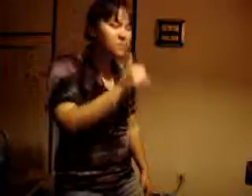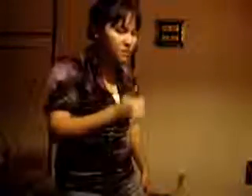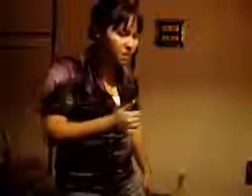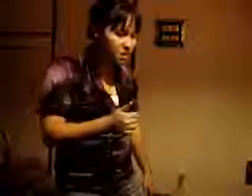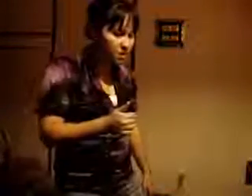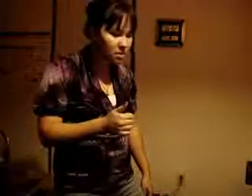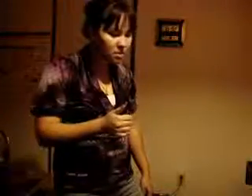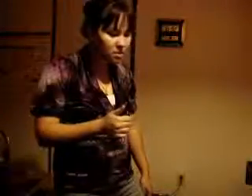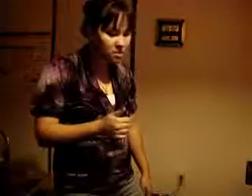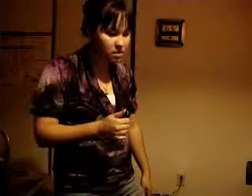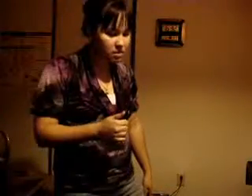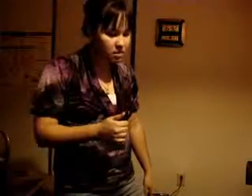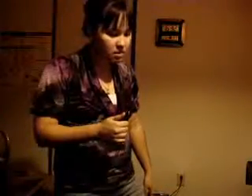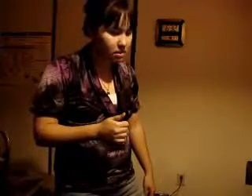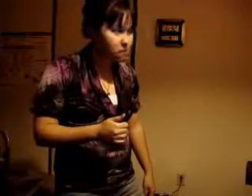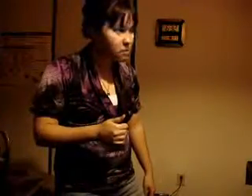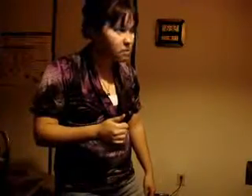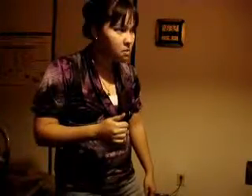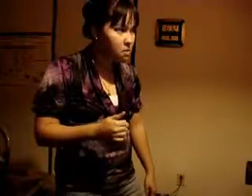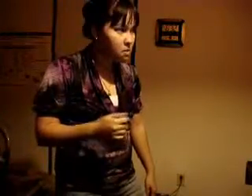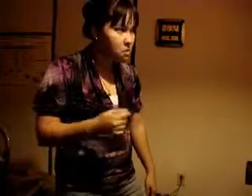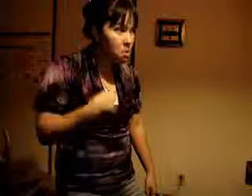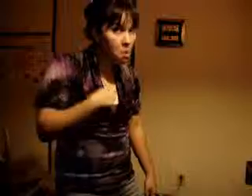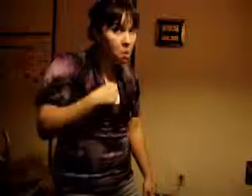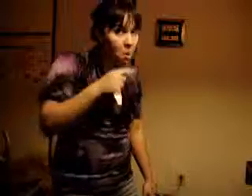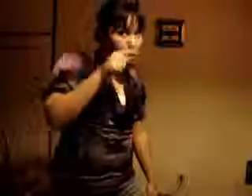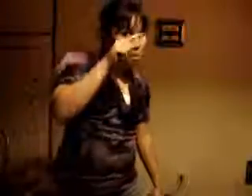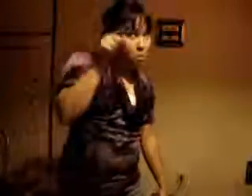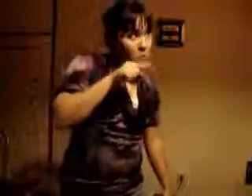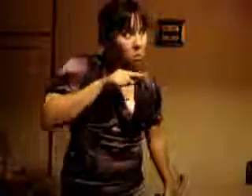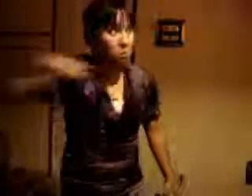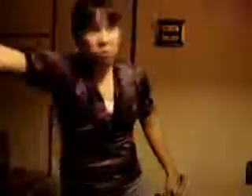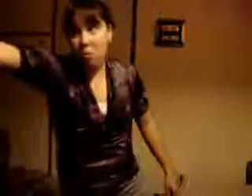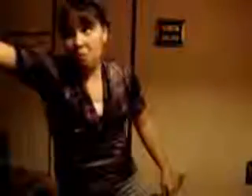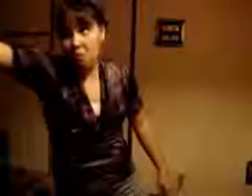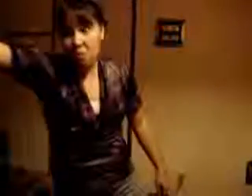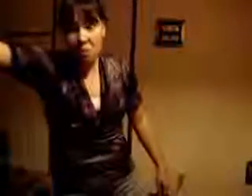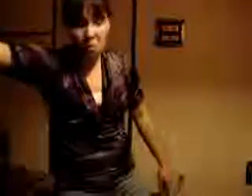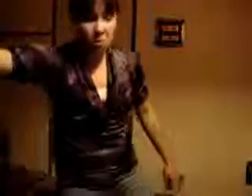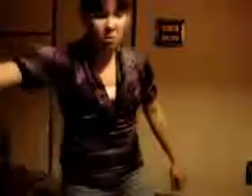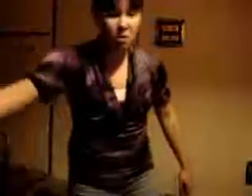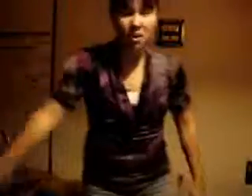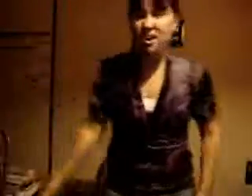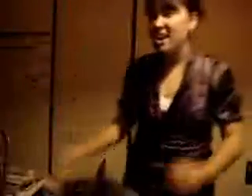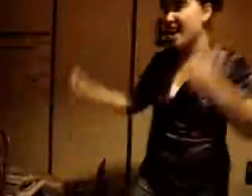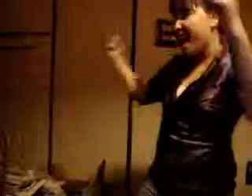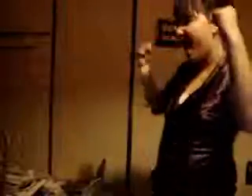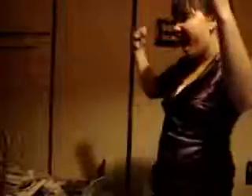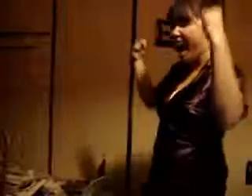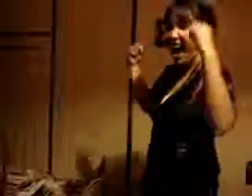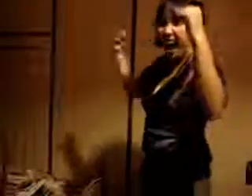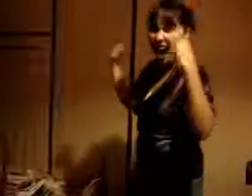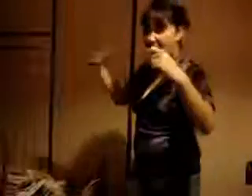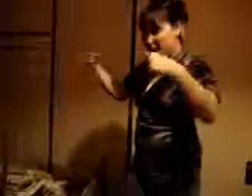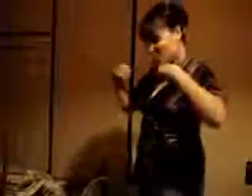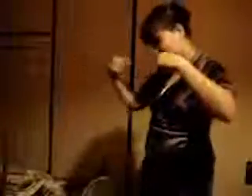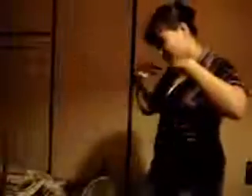my time comes, forget the world that I've done, help me leave me all in some